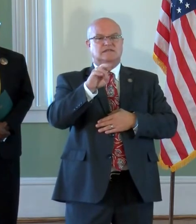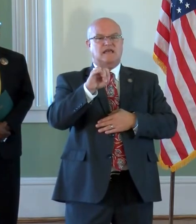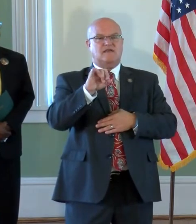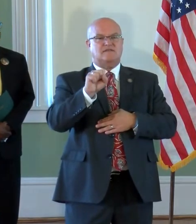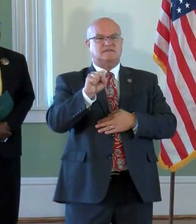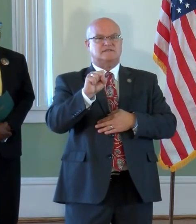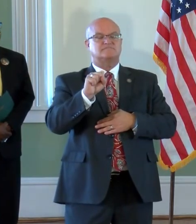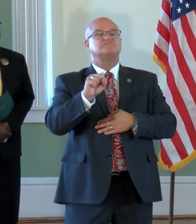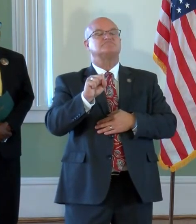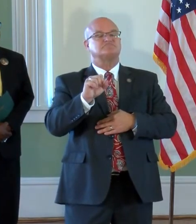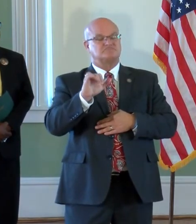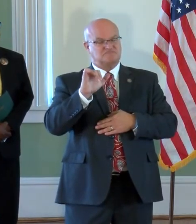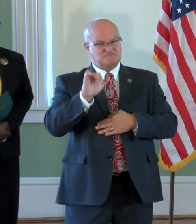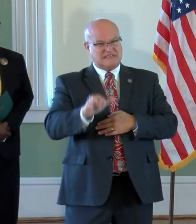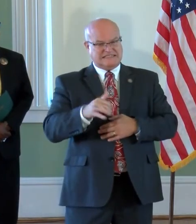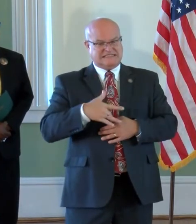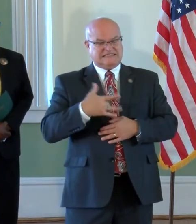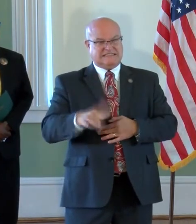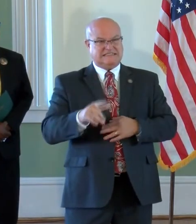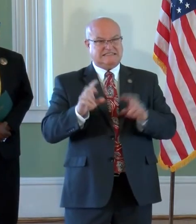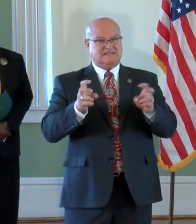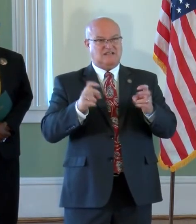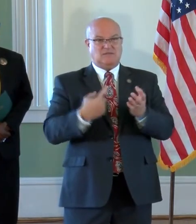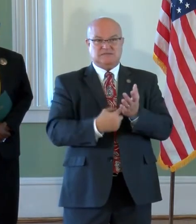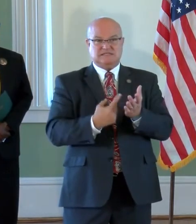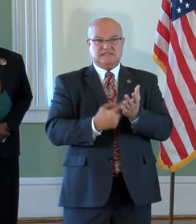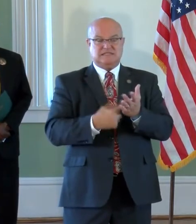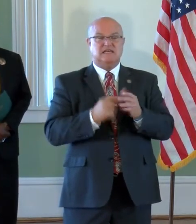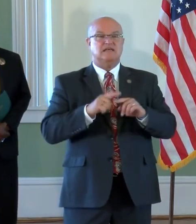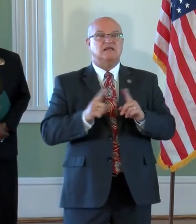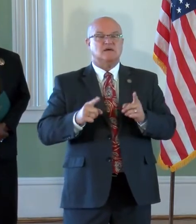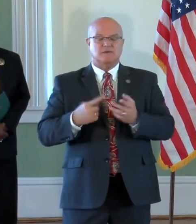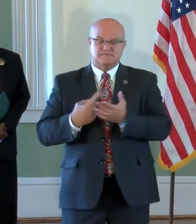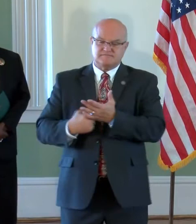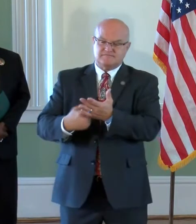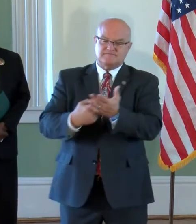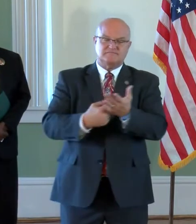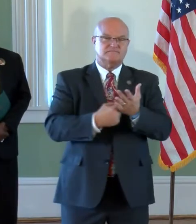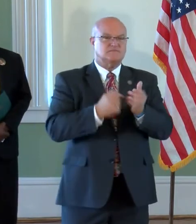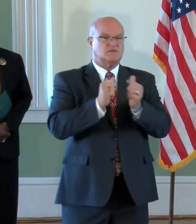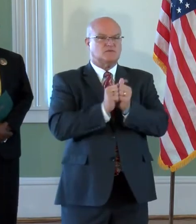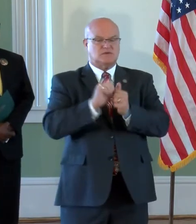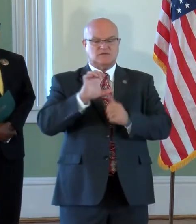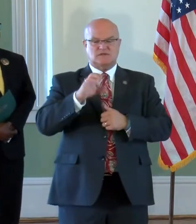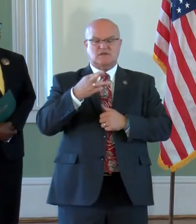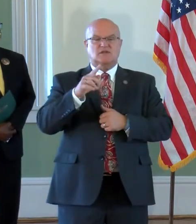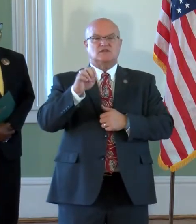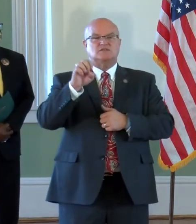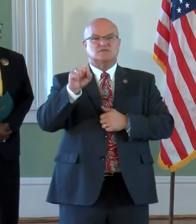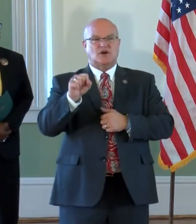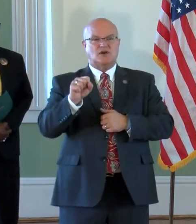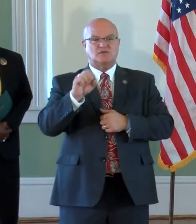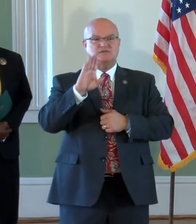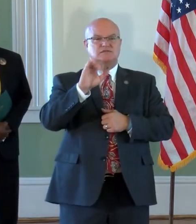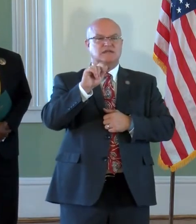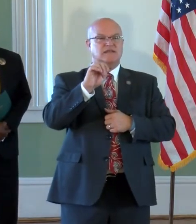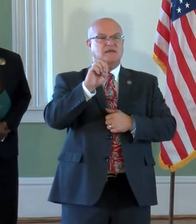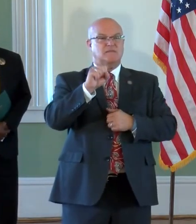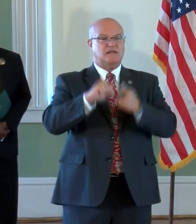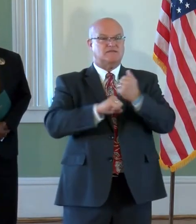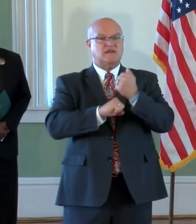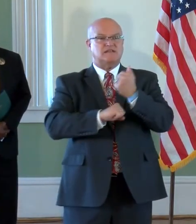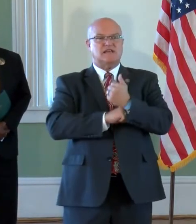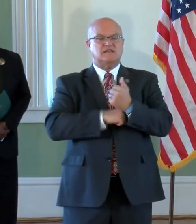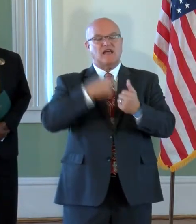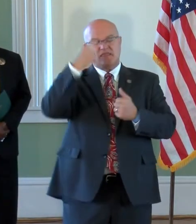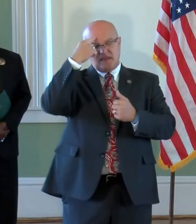can obviously be a sensitive topic to discuss. But after visiting with Charles and the Bates Foundation, they thought of no